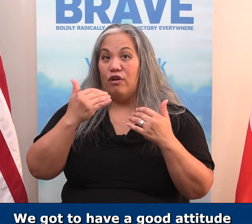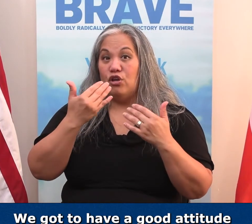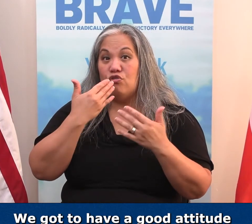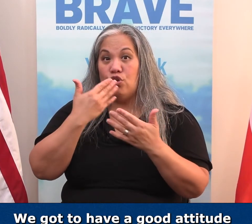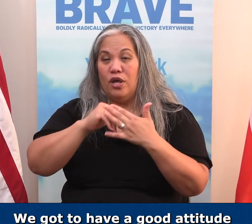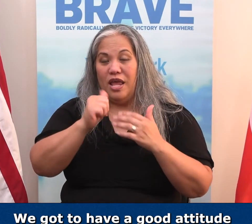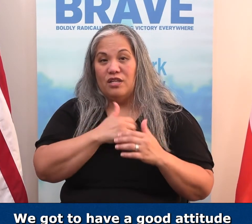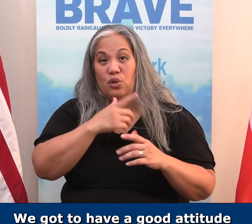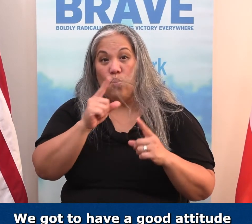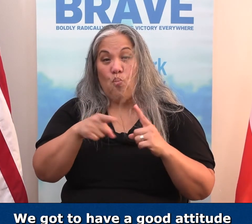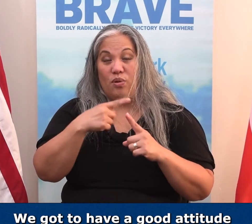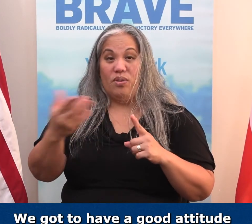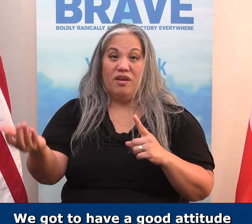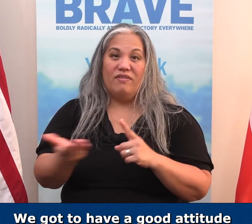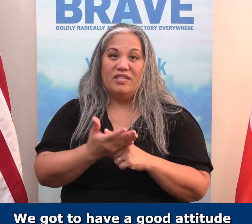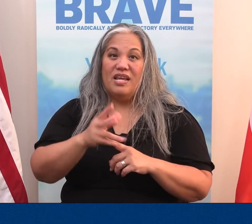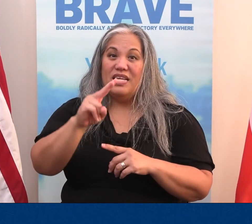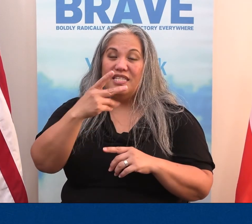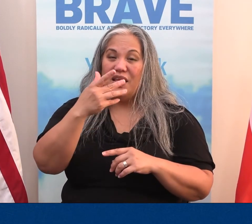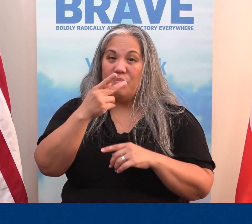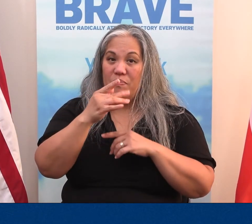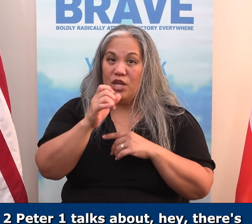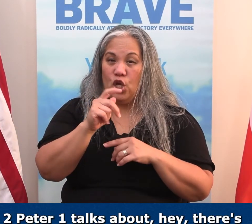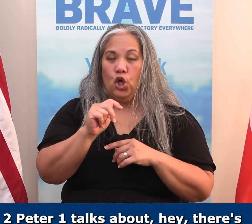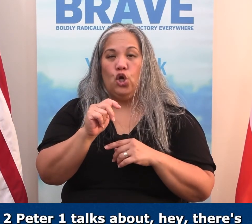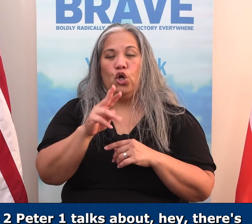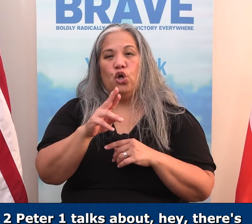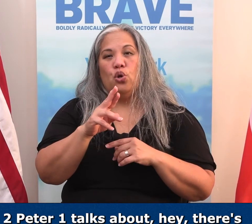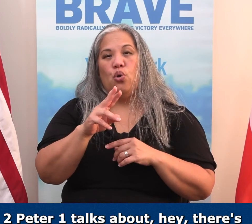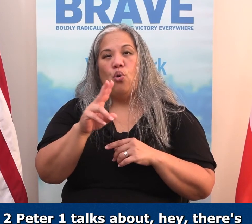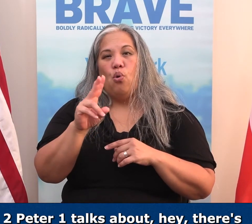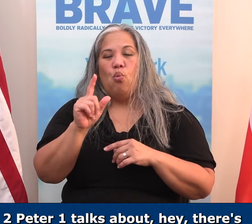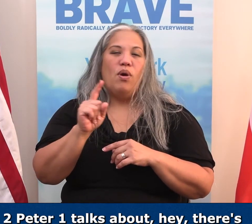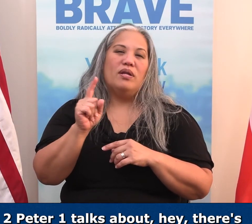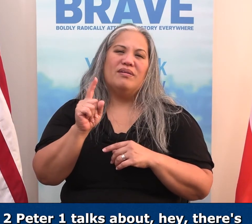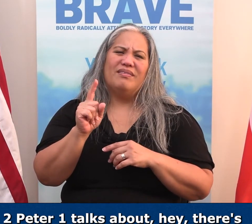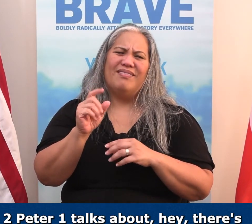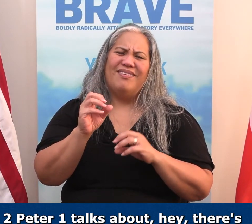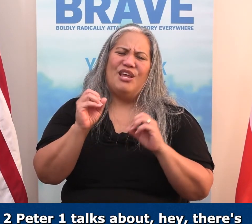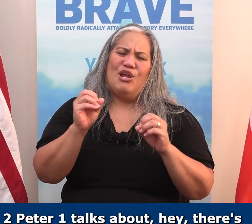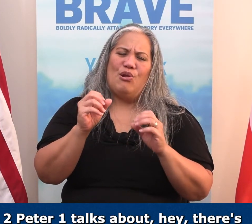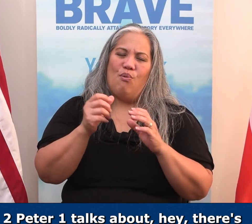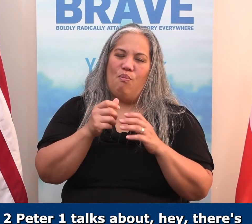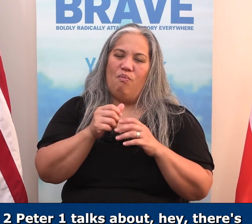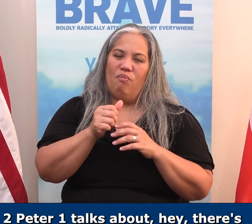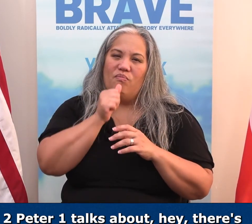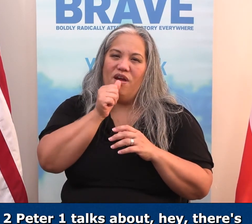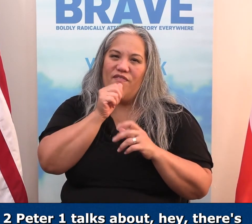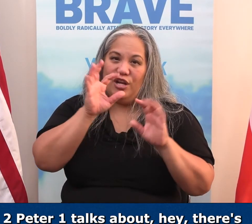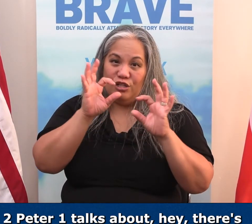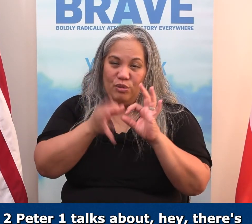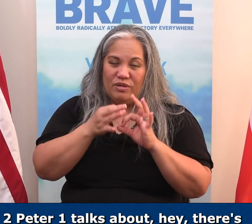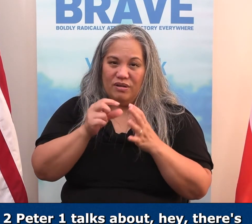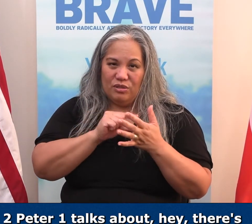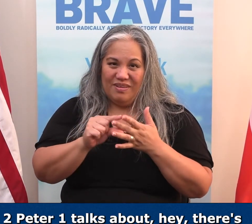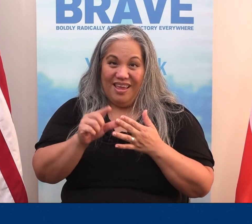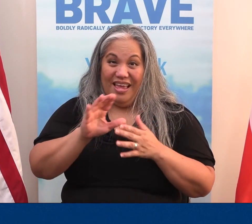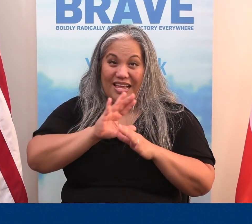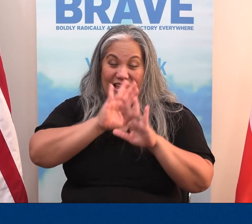We've got to have a good attitude when we get convicted. 2 Peter 1 talks about, hey, there's no private interpretation of scripture. God has